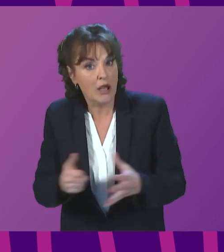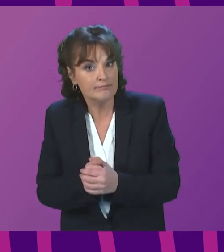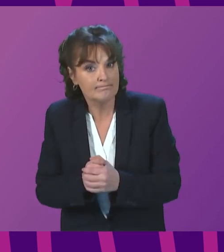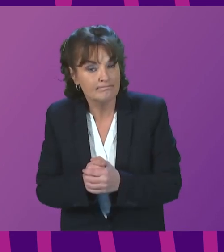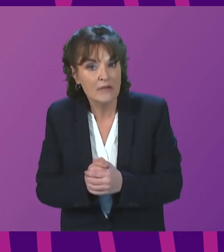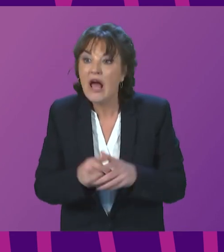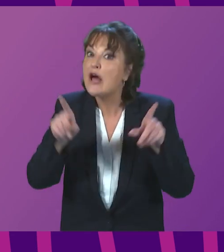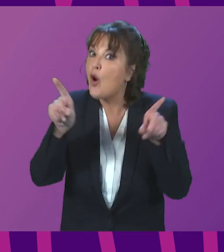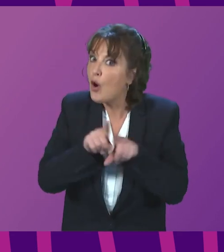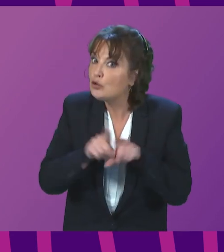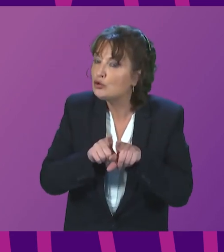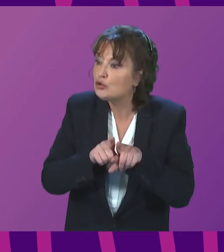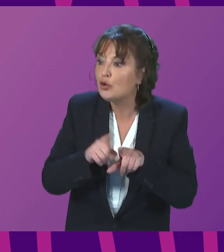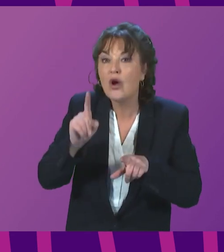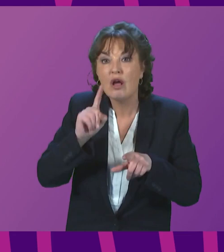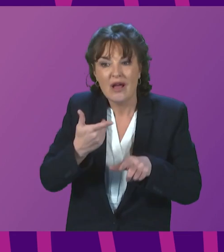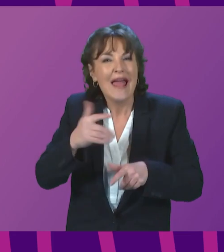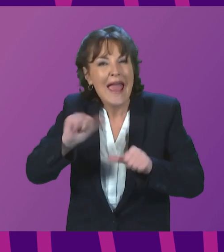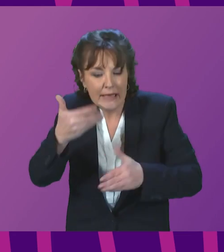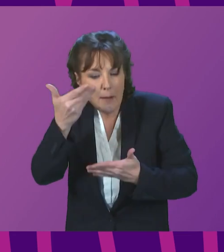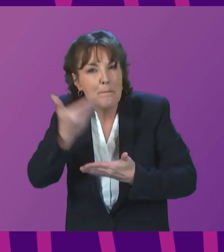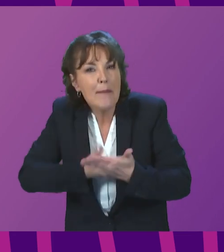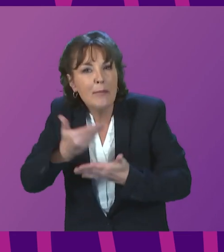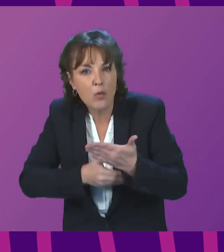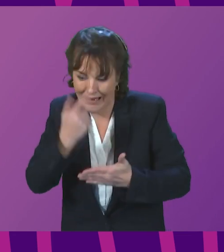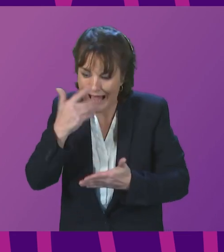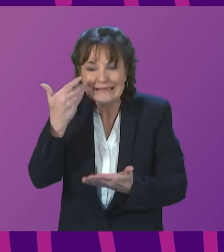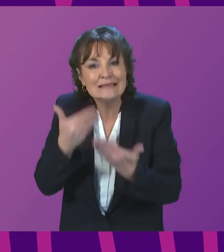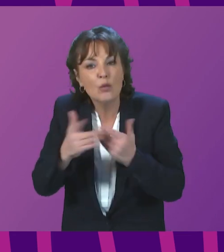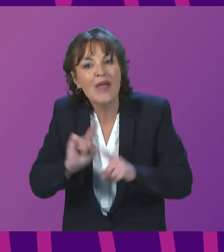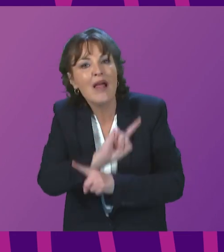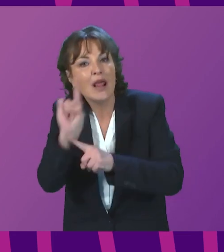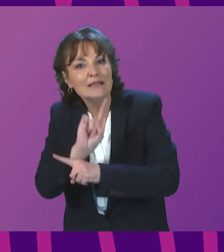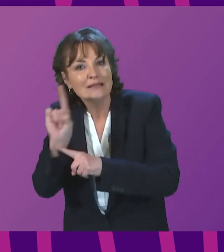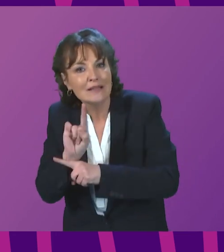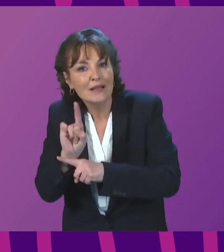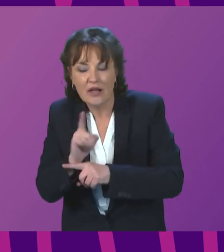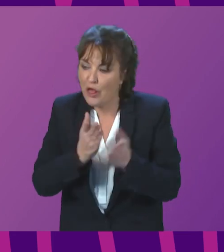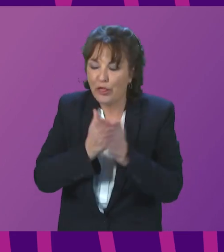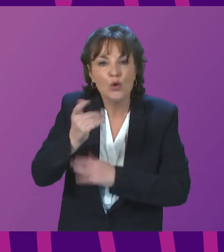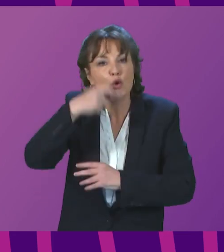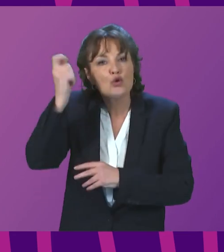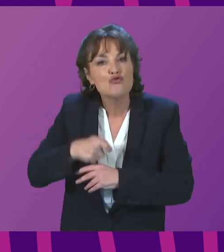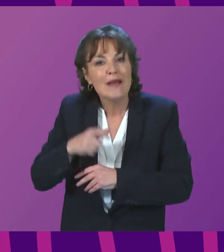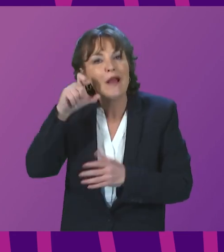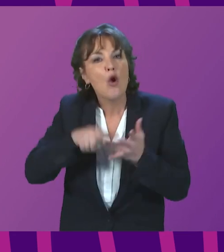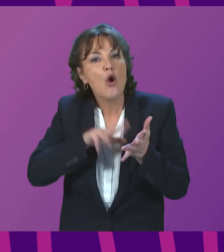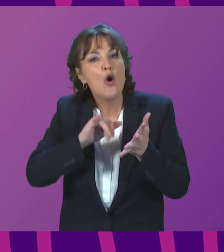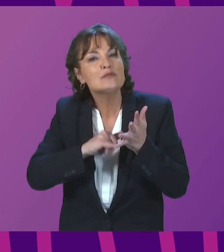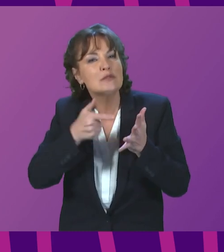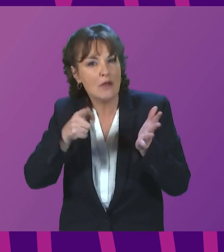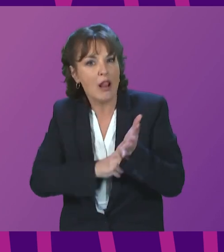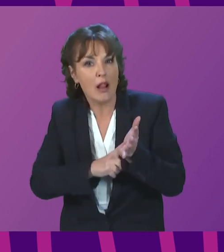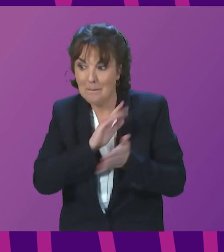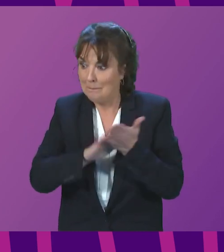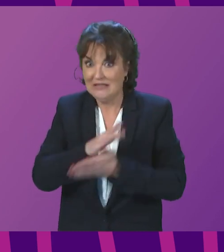And post-arrival paperwork and biometric work is conducted in concert with the Ukrainian Consul, so arrivals